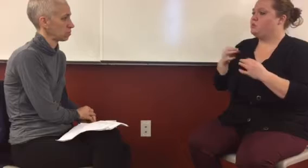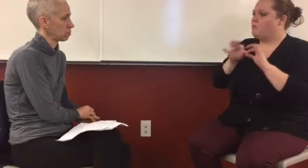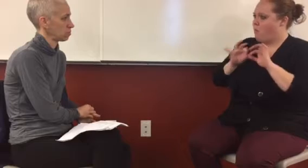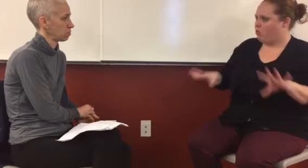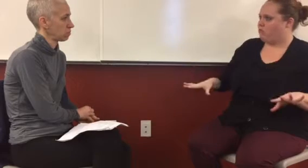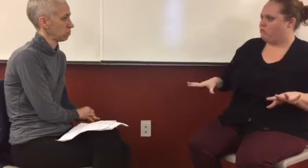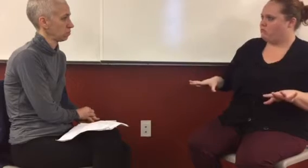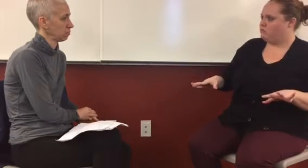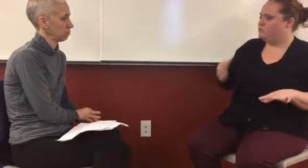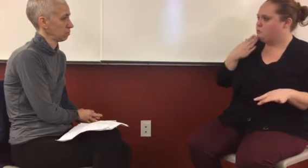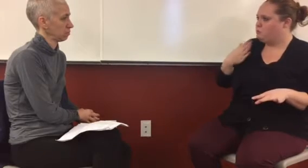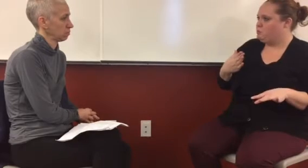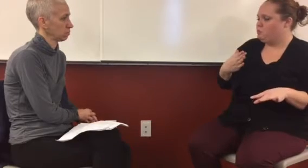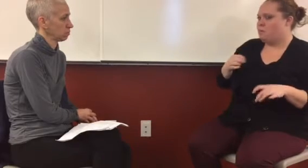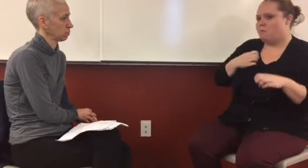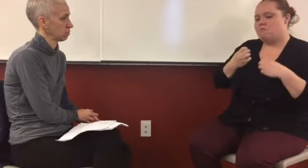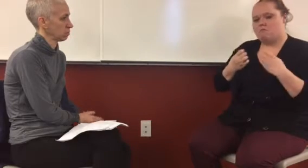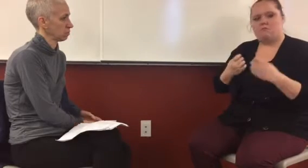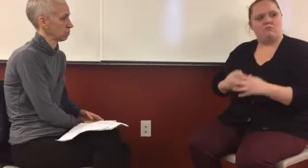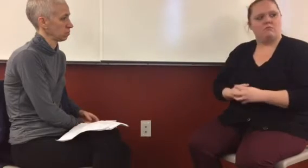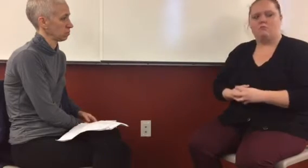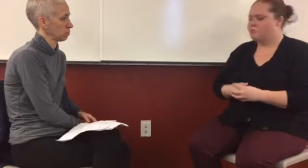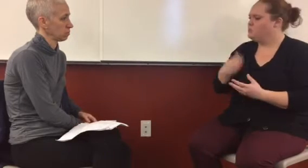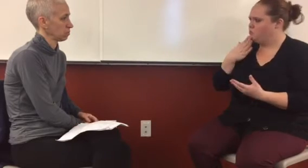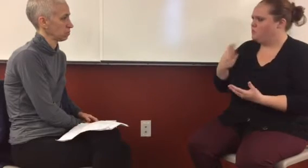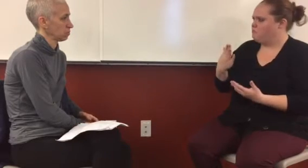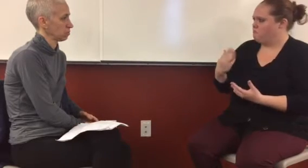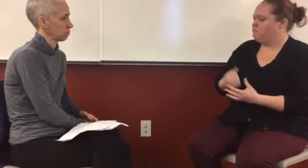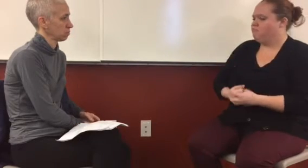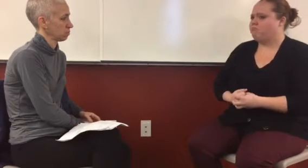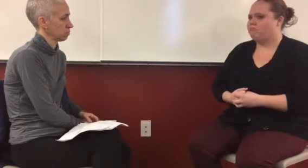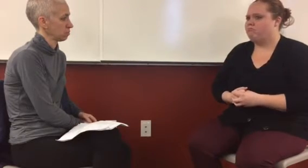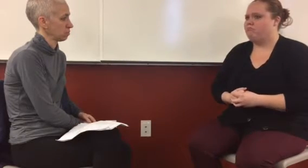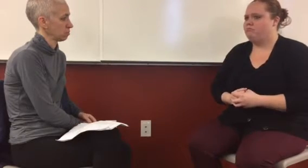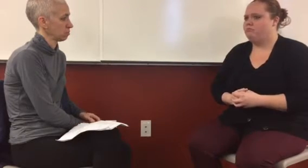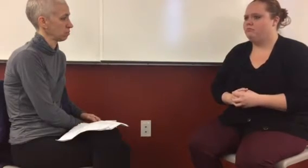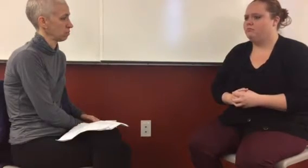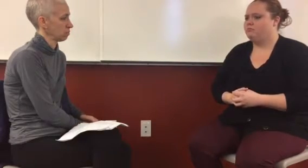Um, good. Good work, Elise. Uh, what feelings did you have?